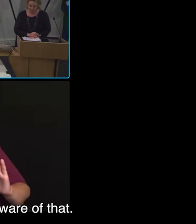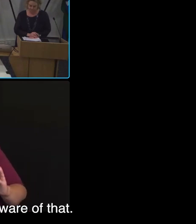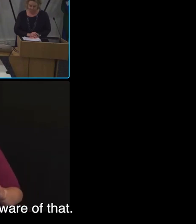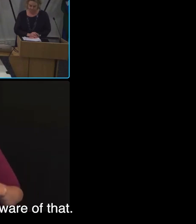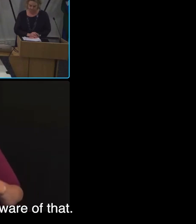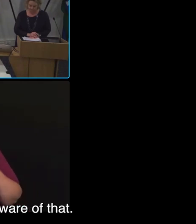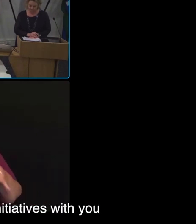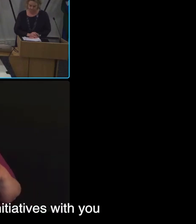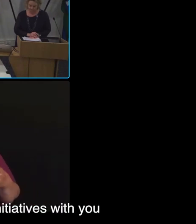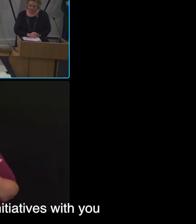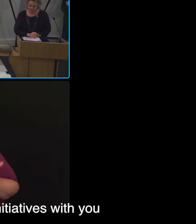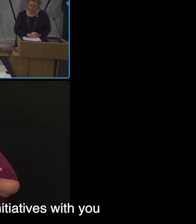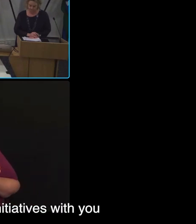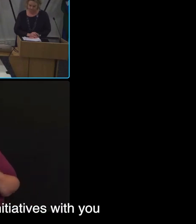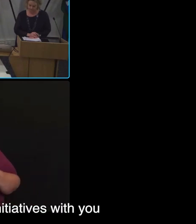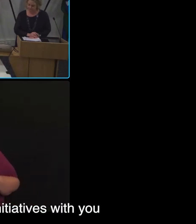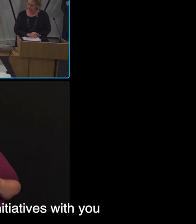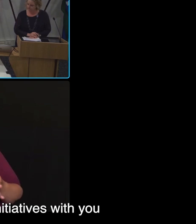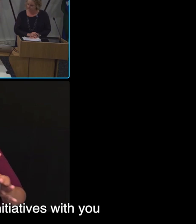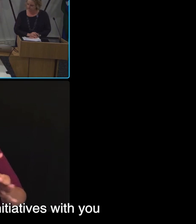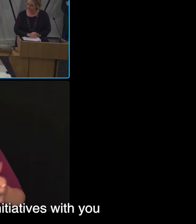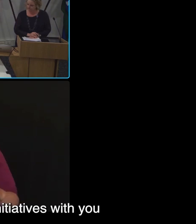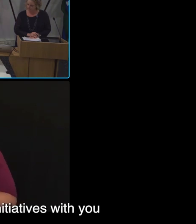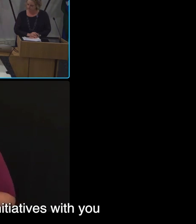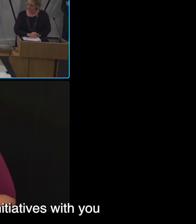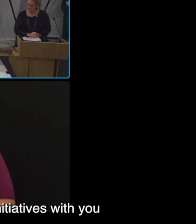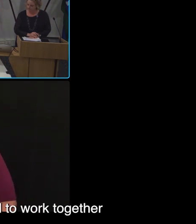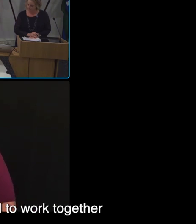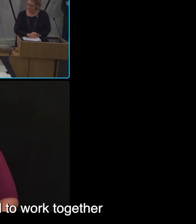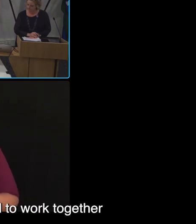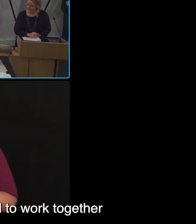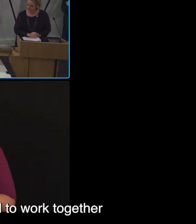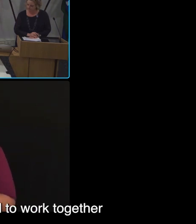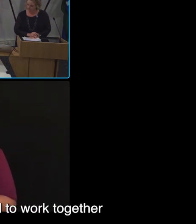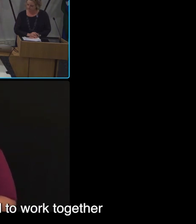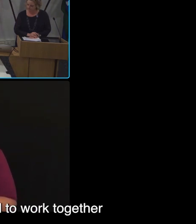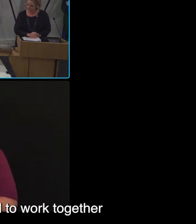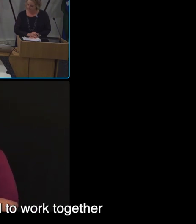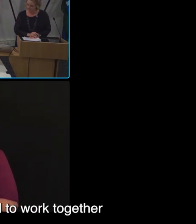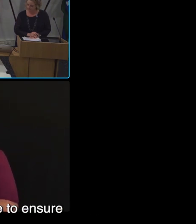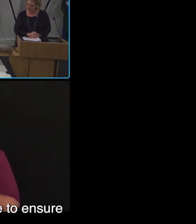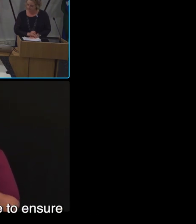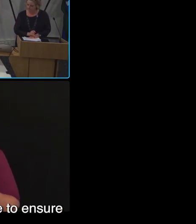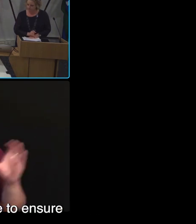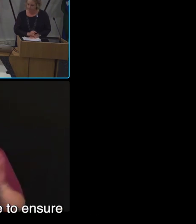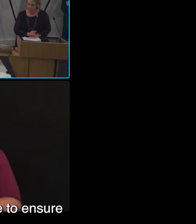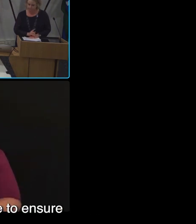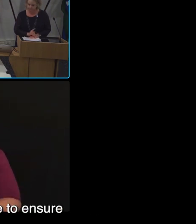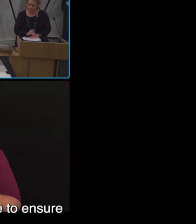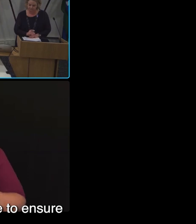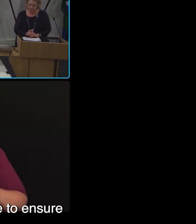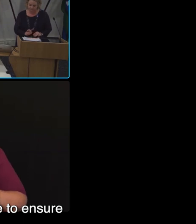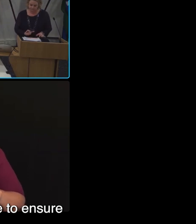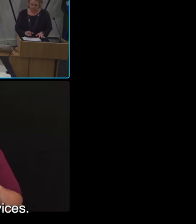say that we're aware of that. We're working on the workforce initiatives with you, and that that's something we need to work together to achieve a better